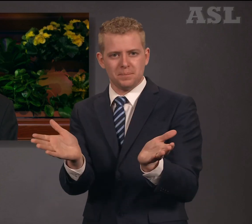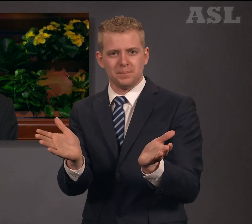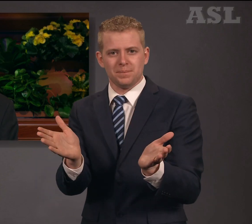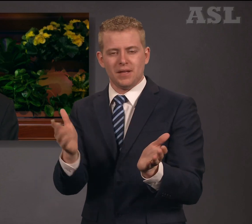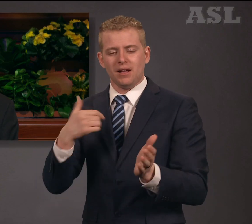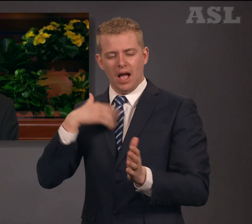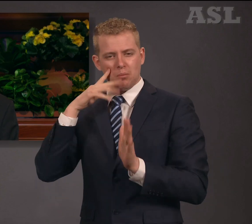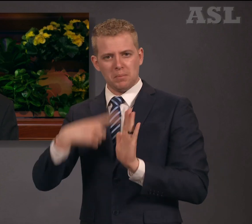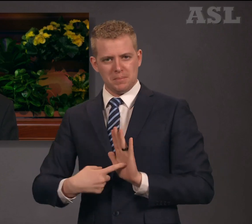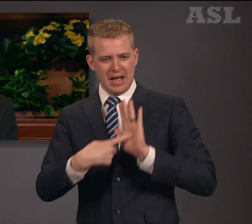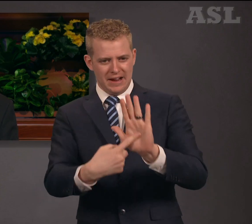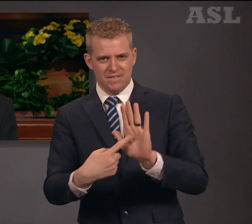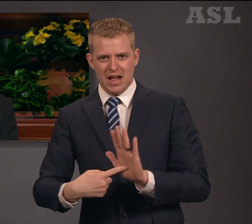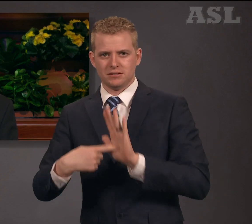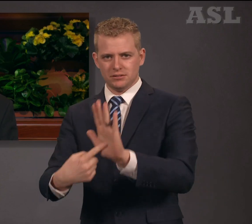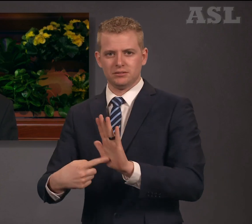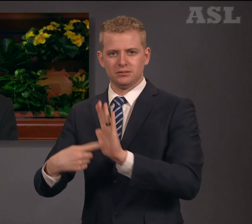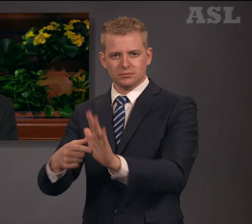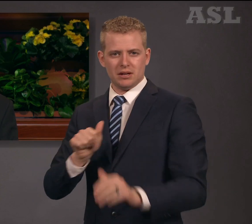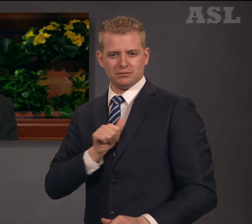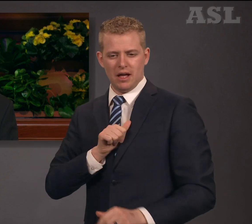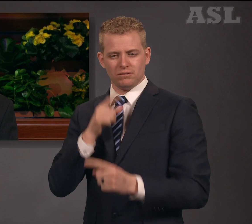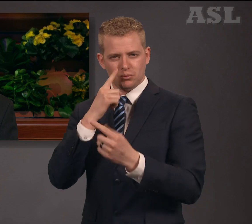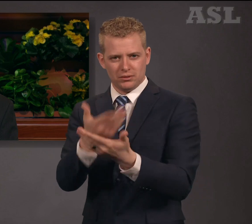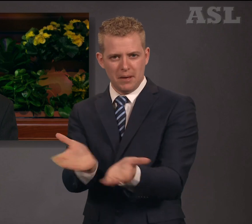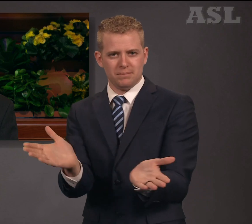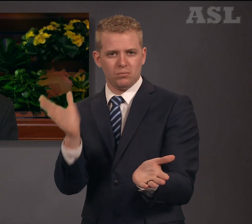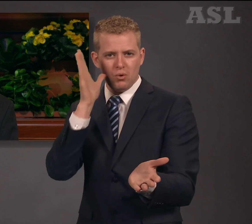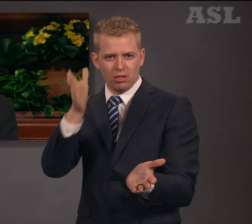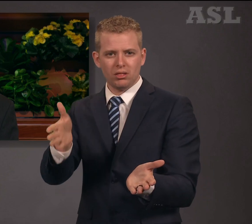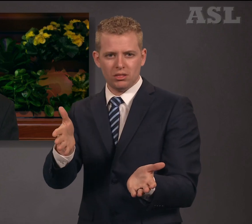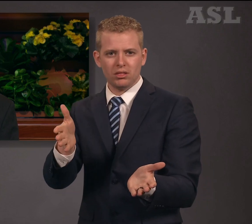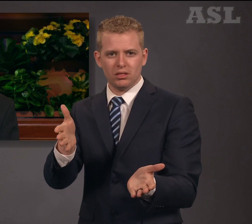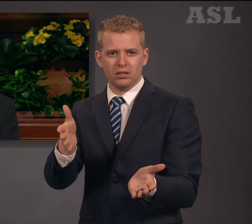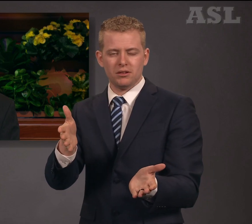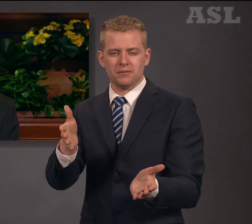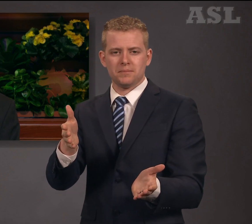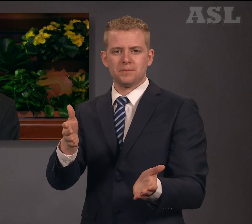him, and will manifest myself to him.